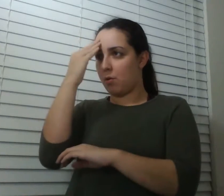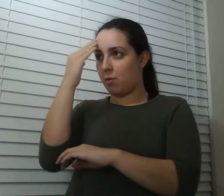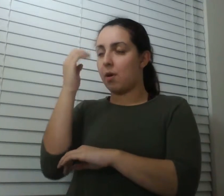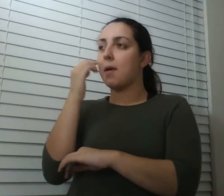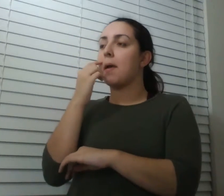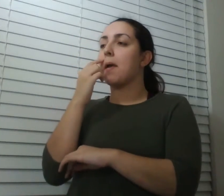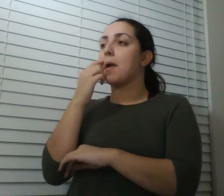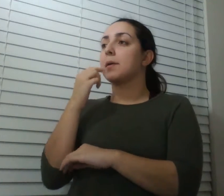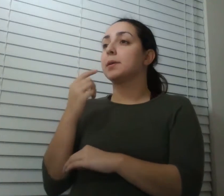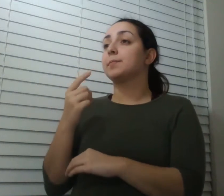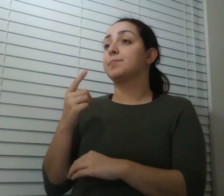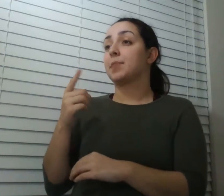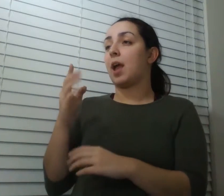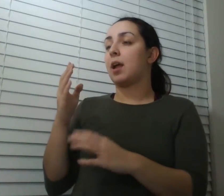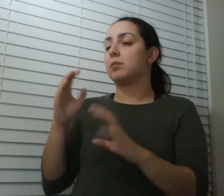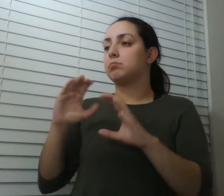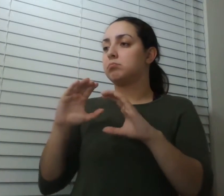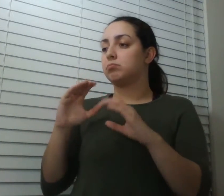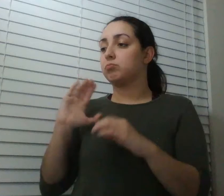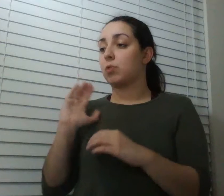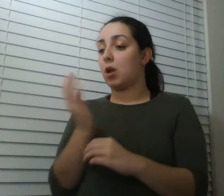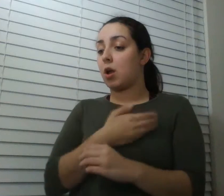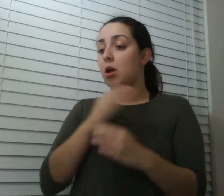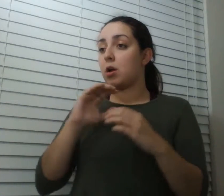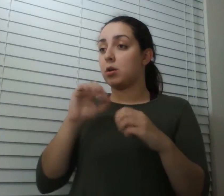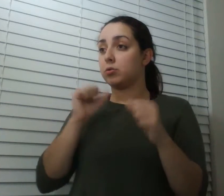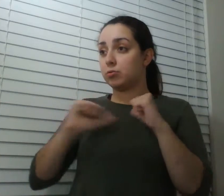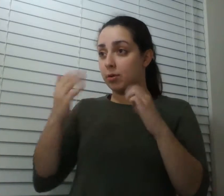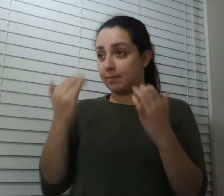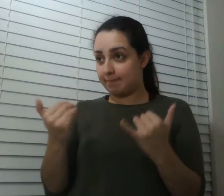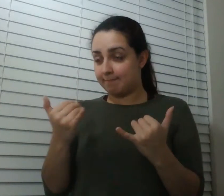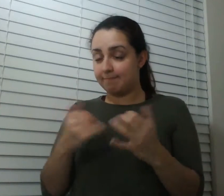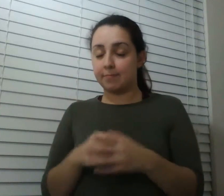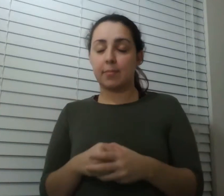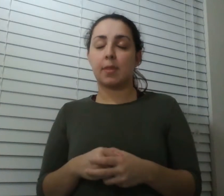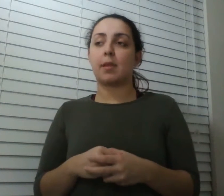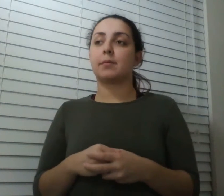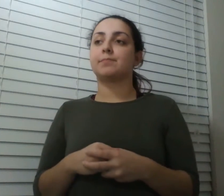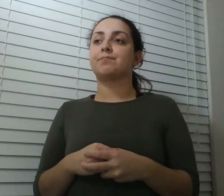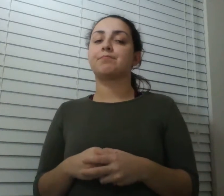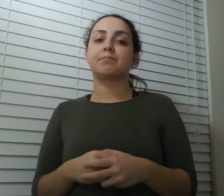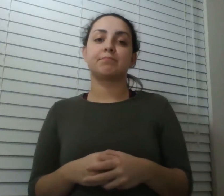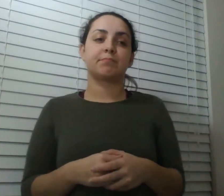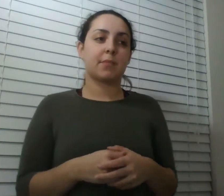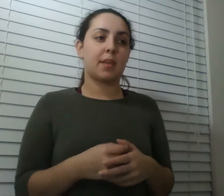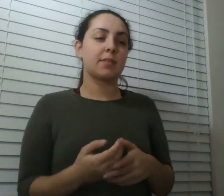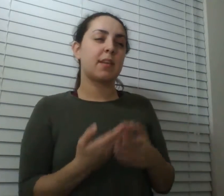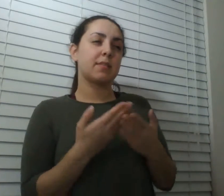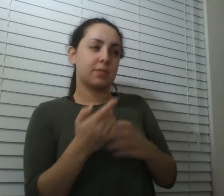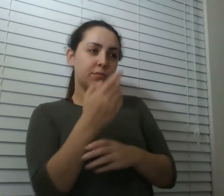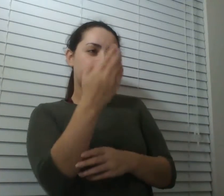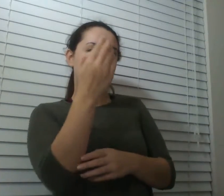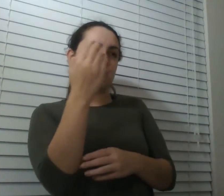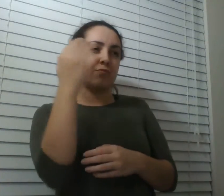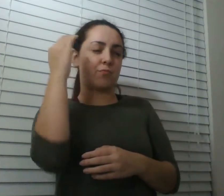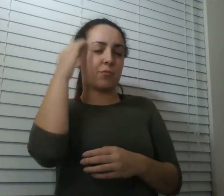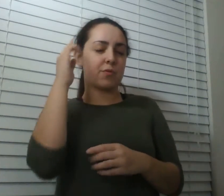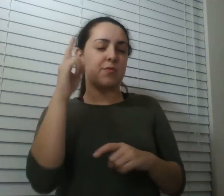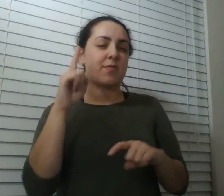name of our show things you know but can't know parentheses but really really want to that's what we're going to do this hour we're going to try to know the